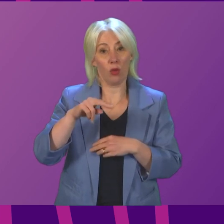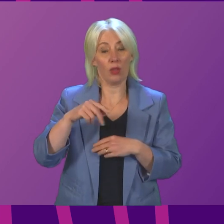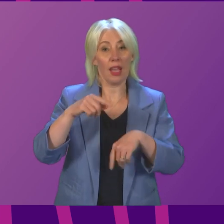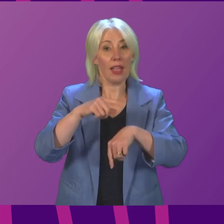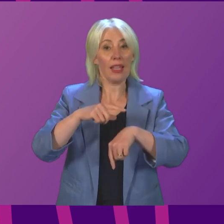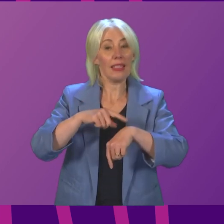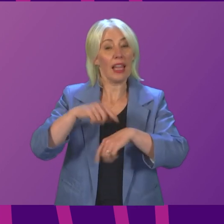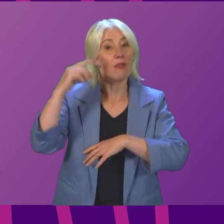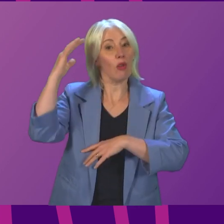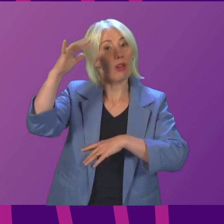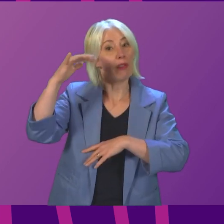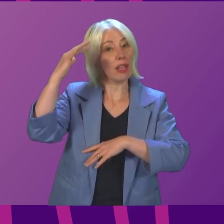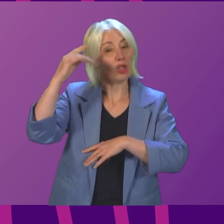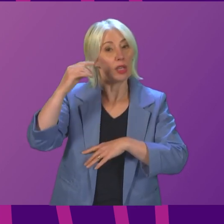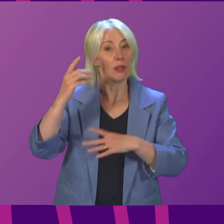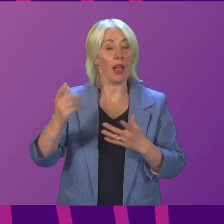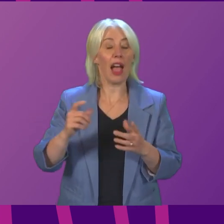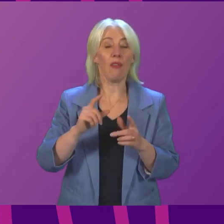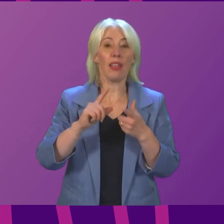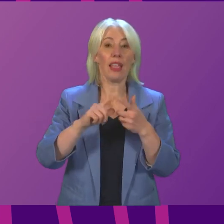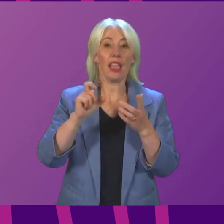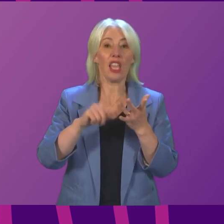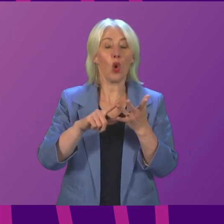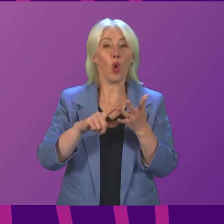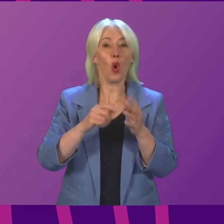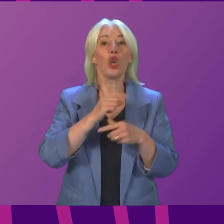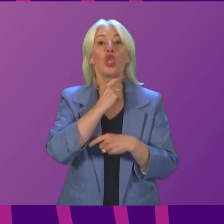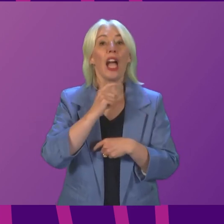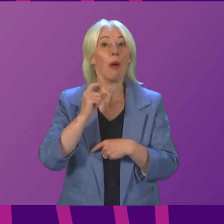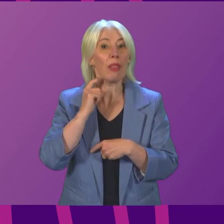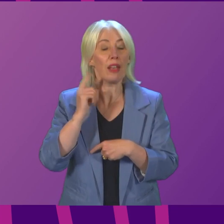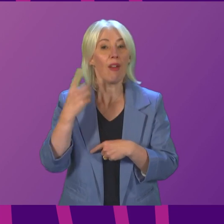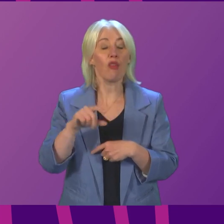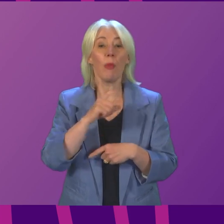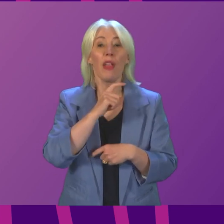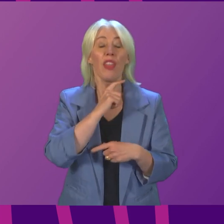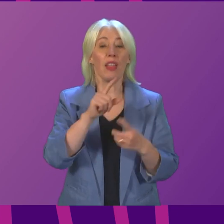today is Reverend David Coleman, eco-chaplain, eco-congregation, Scotland.